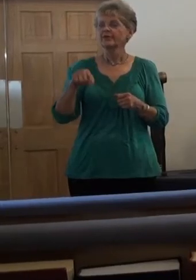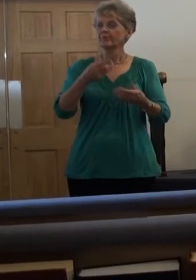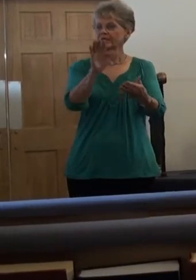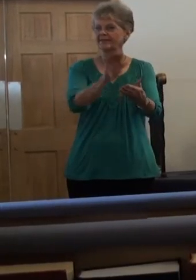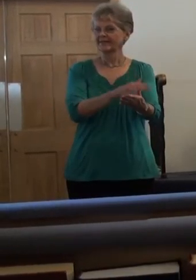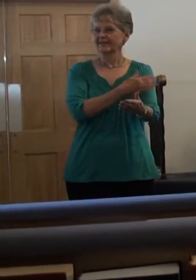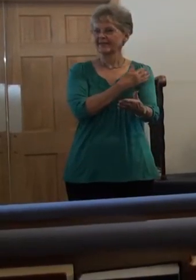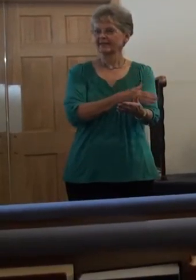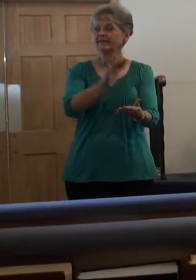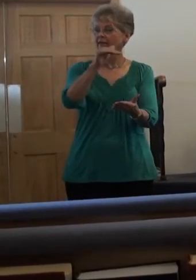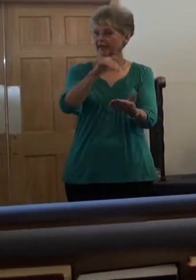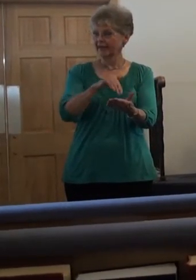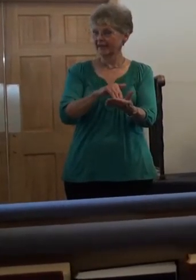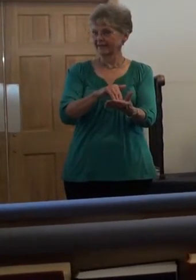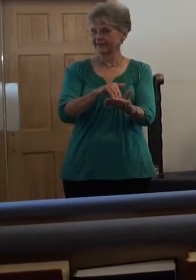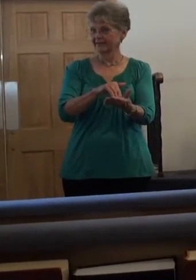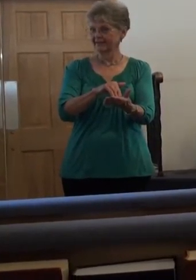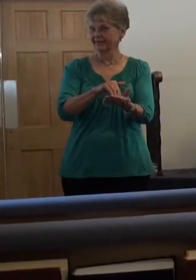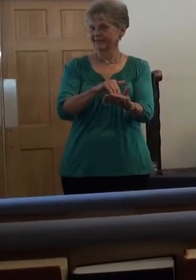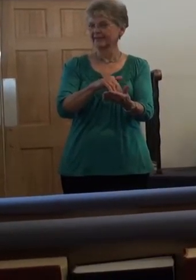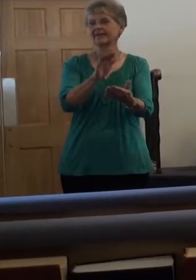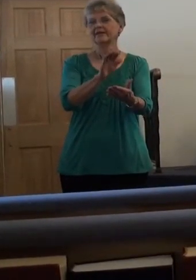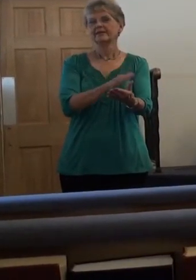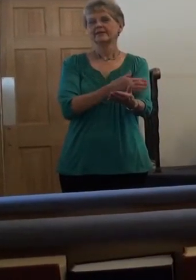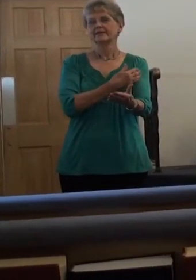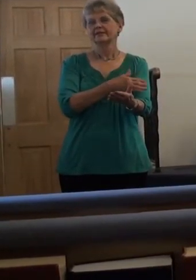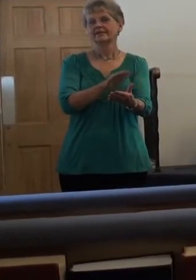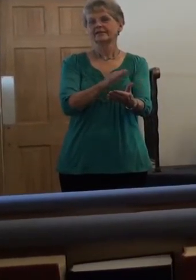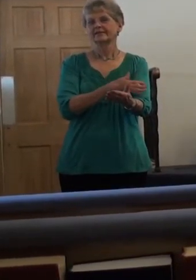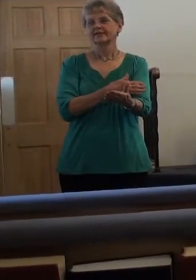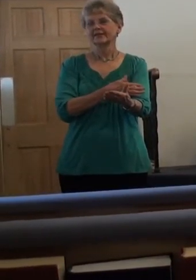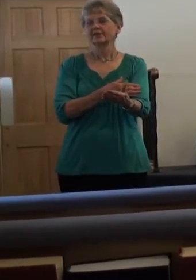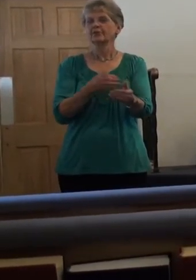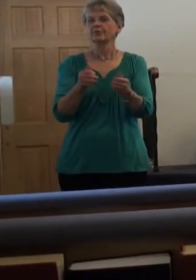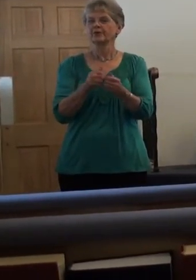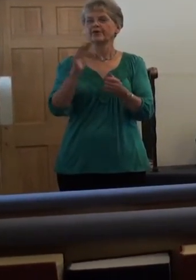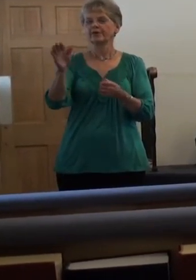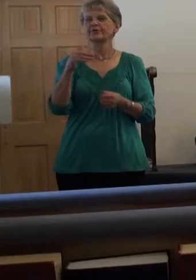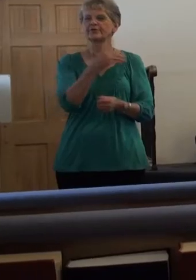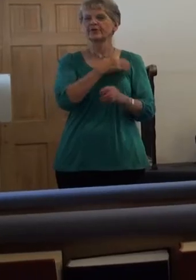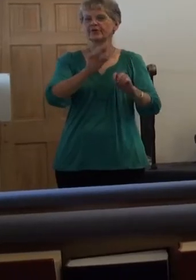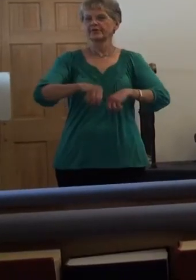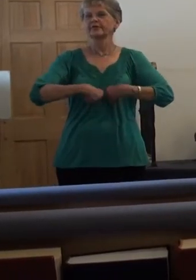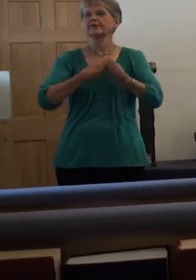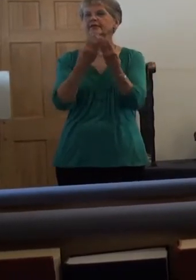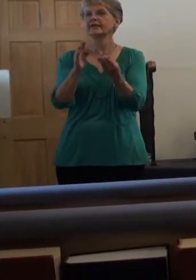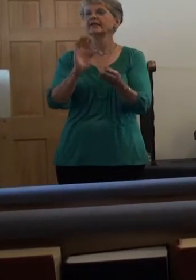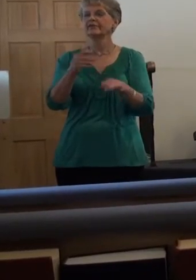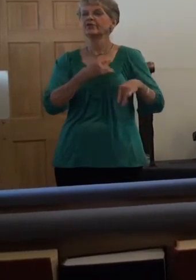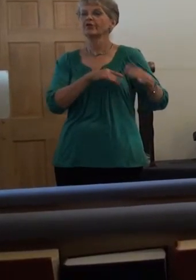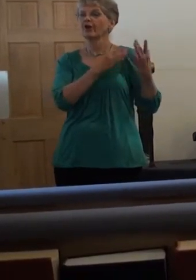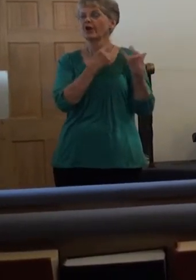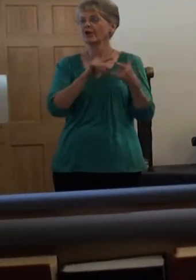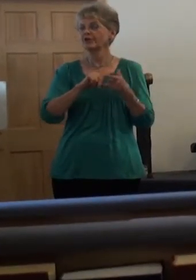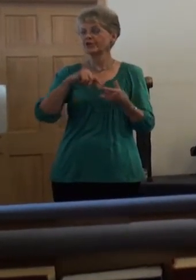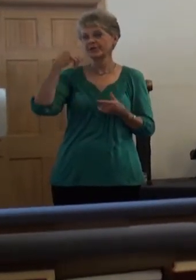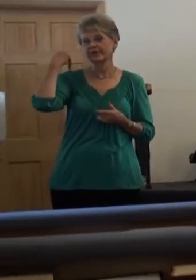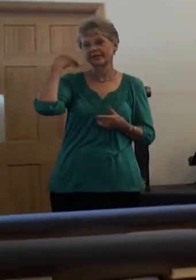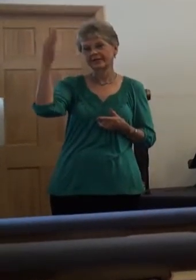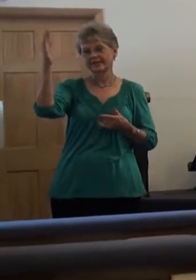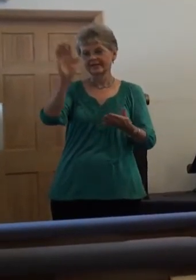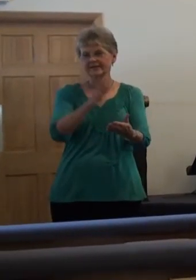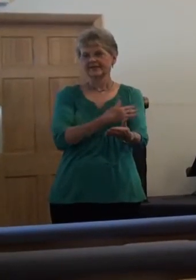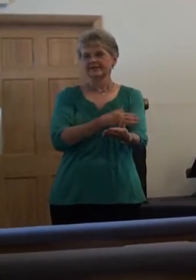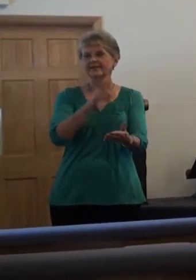again a song born in your soul. you give your heart to Him to